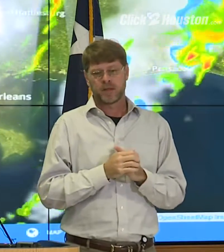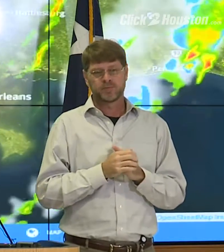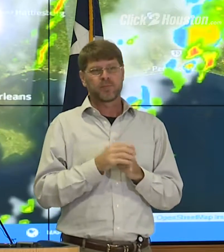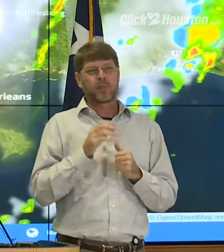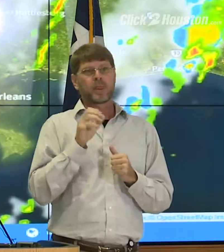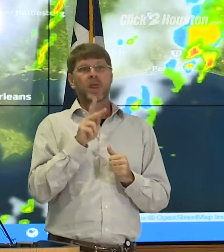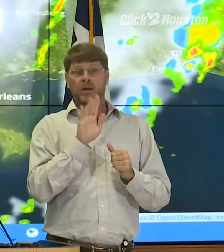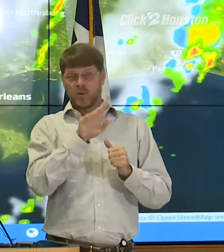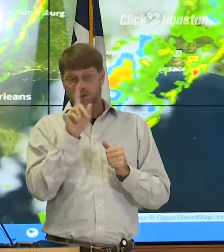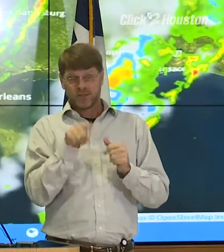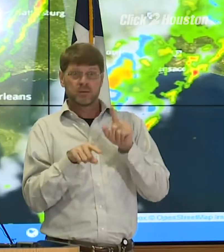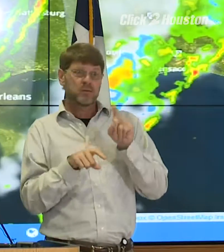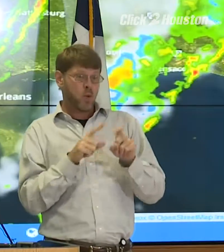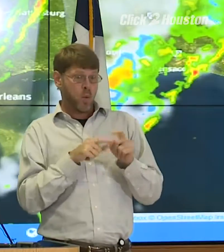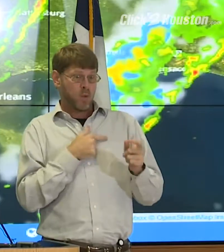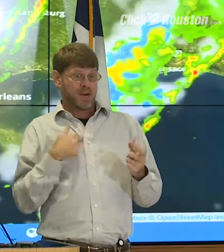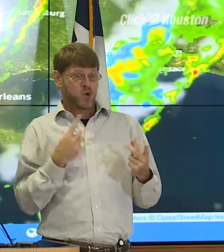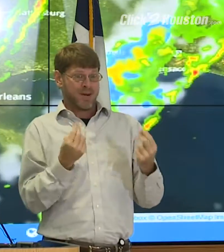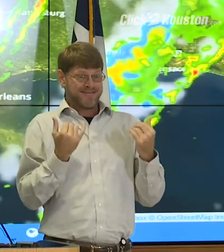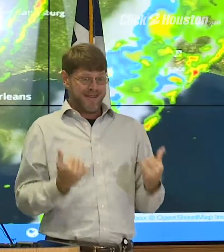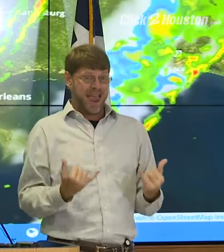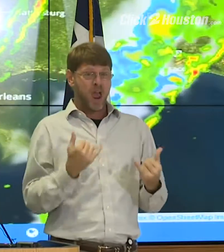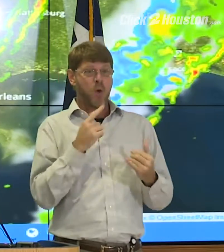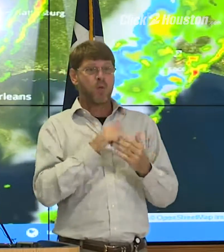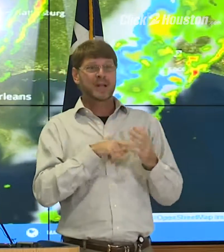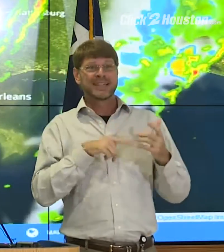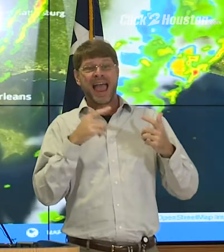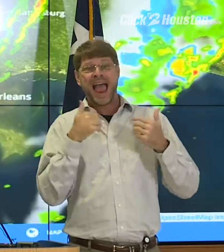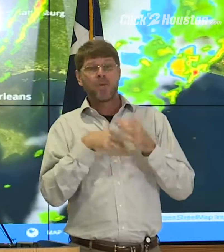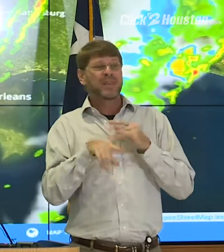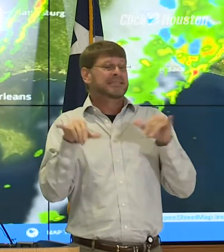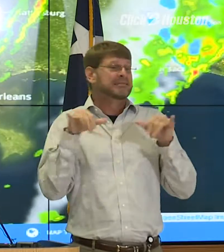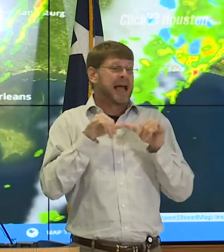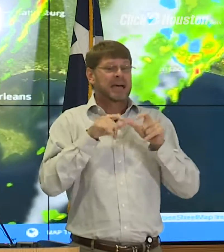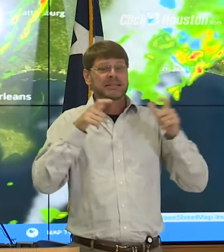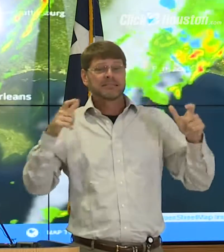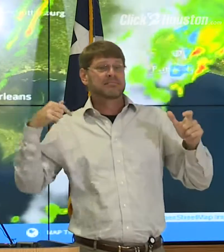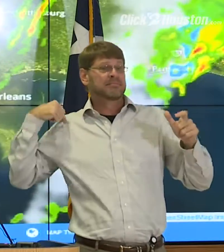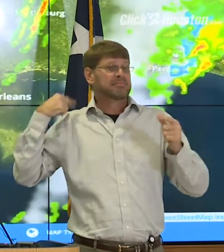Okay, the question is what are we doing right now and what is the size and scope historically?